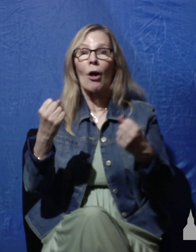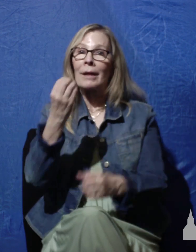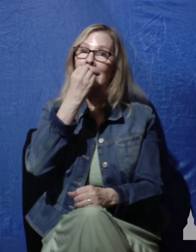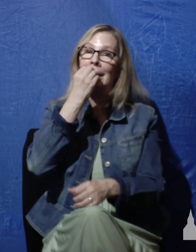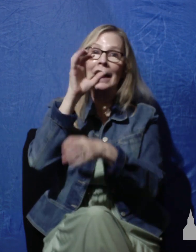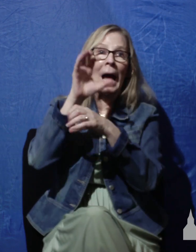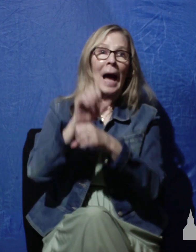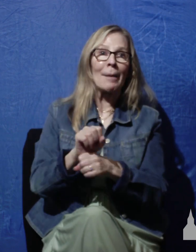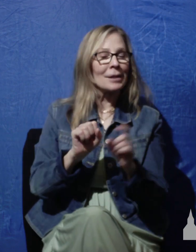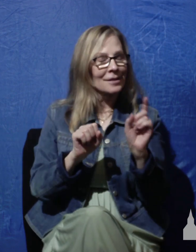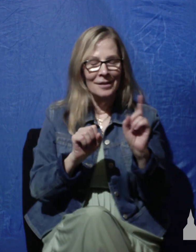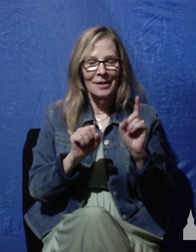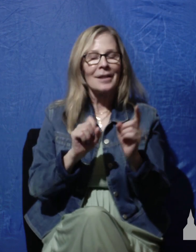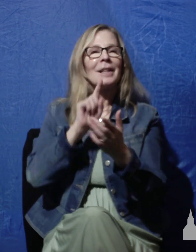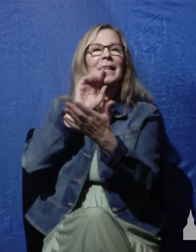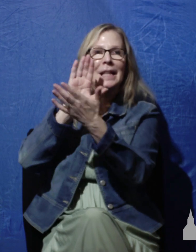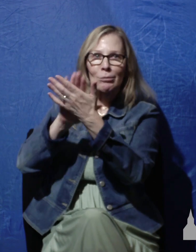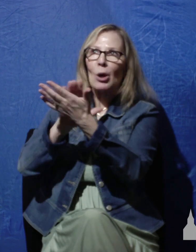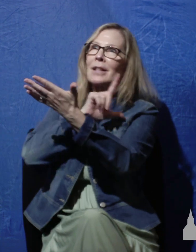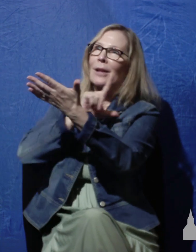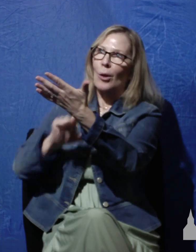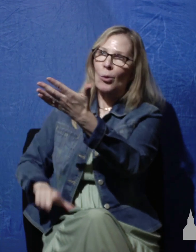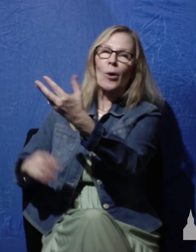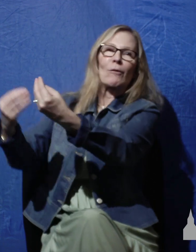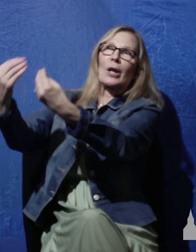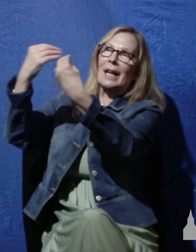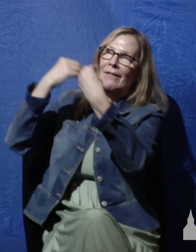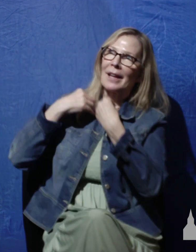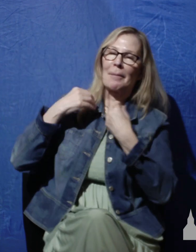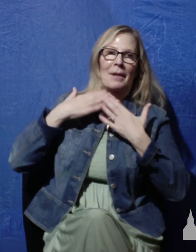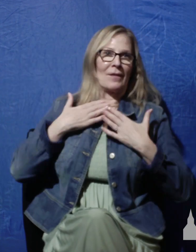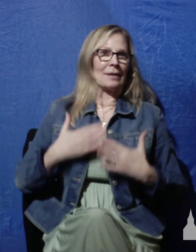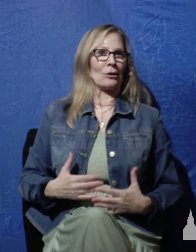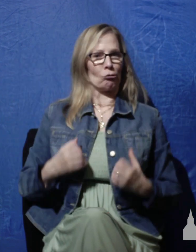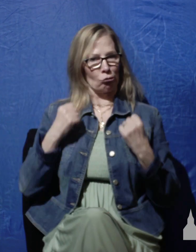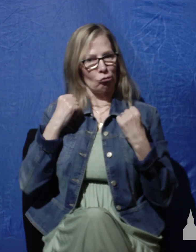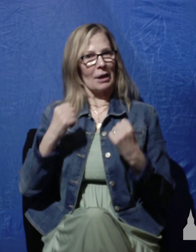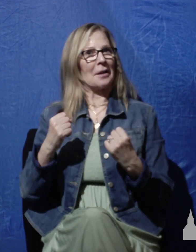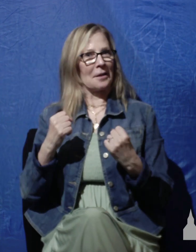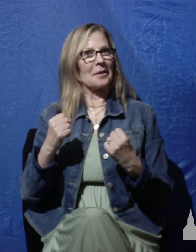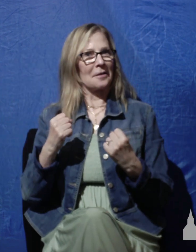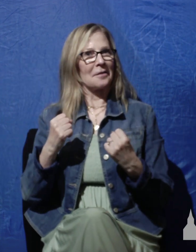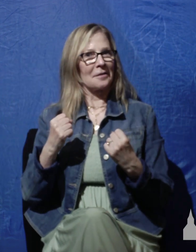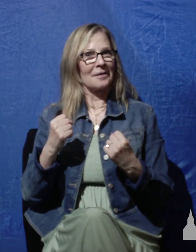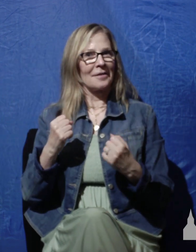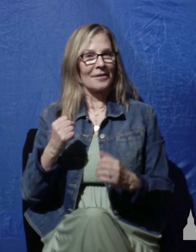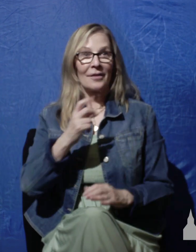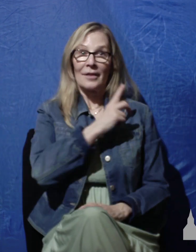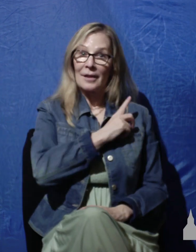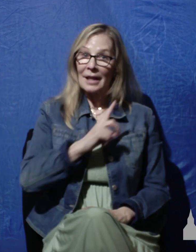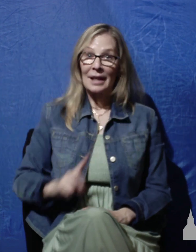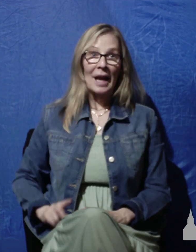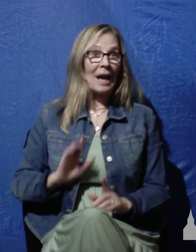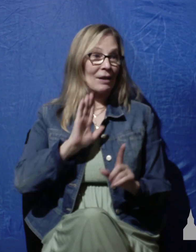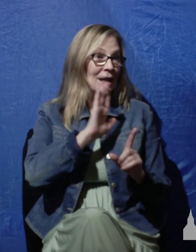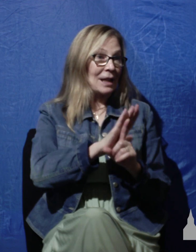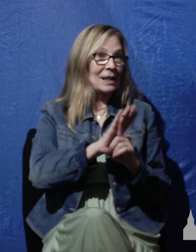for giving him the physical strength he has but David's experience may not be your experience